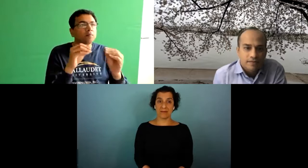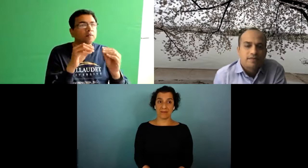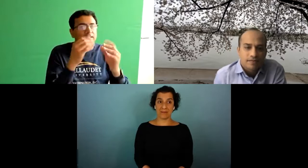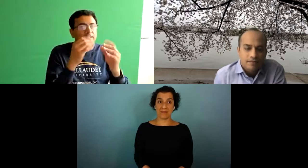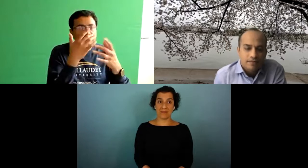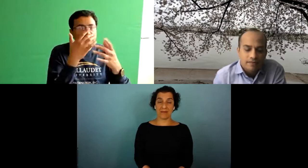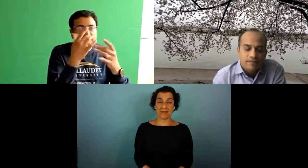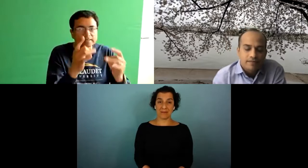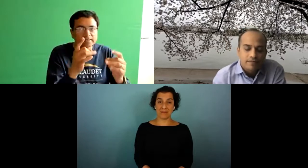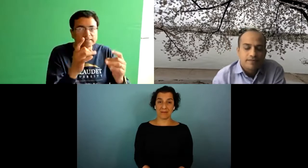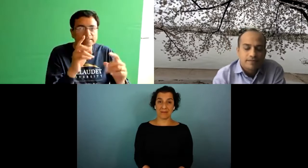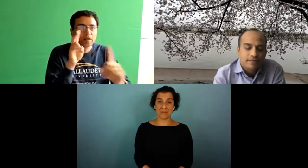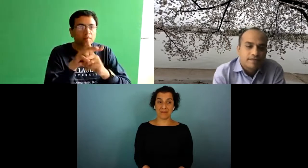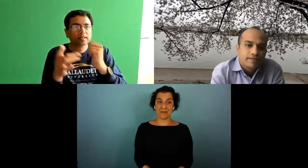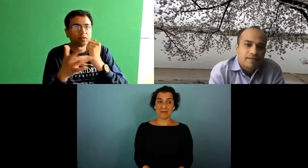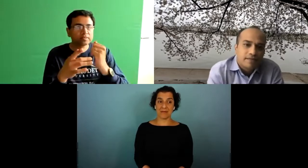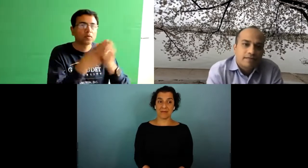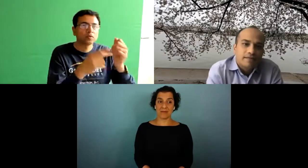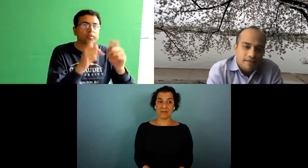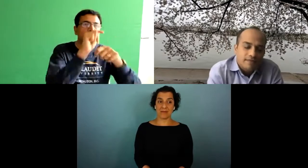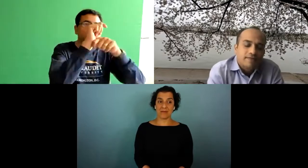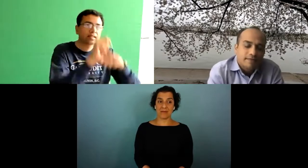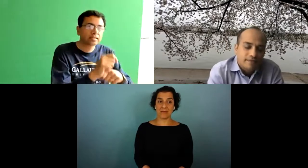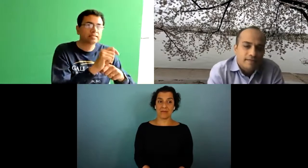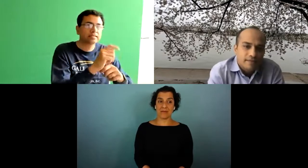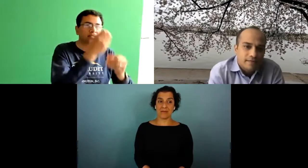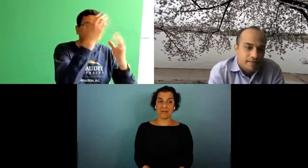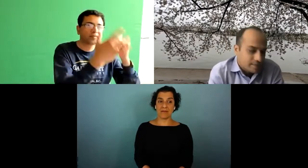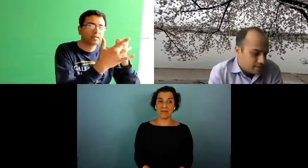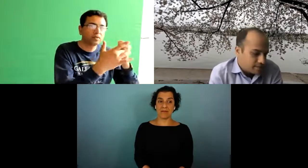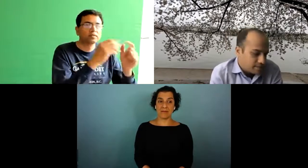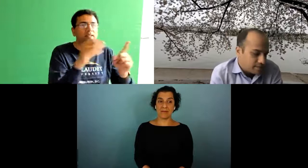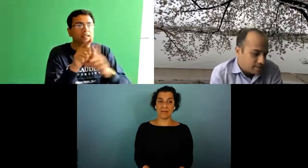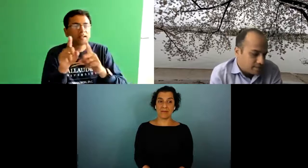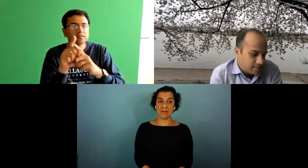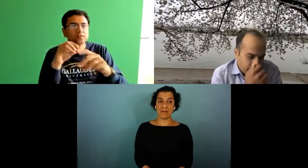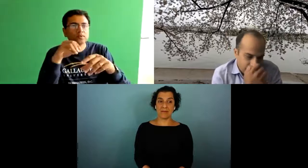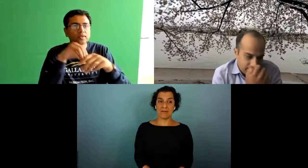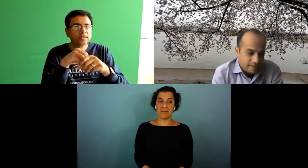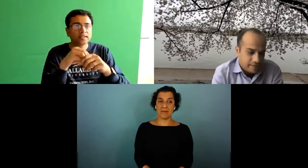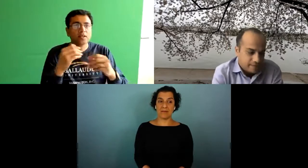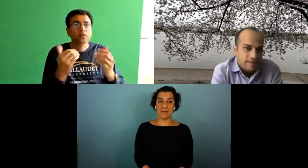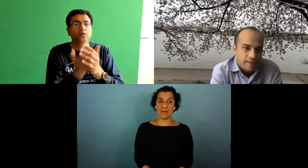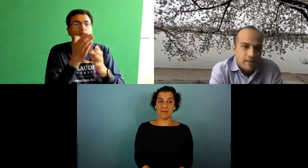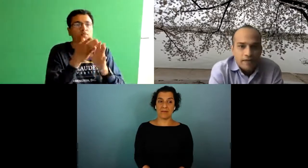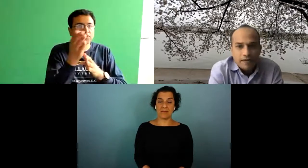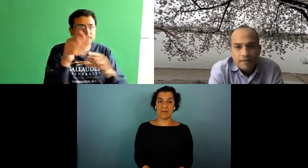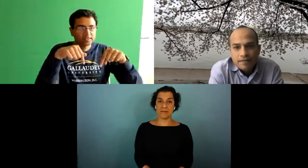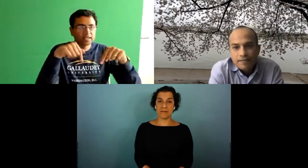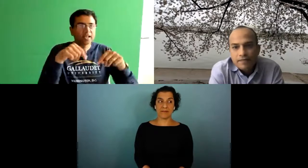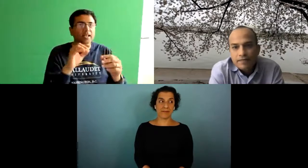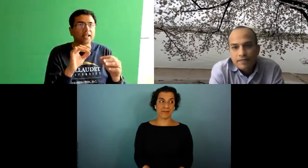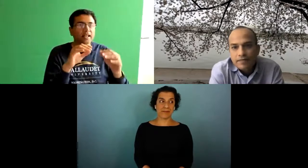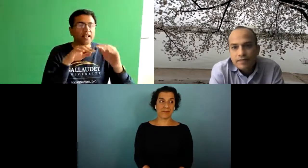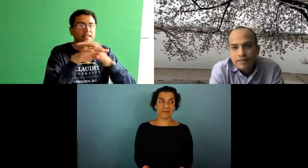good number and it's been increasing i think as there's more interest in applied technology both traditional information technology